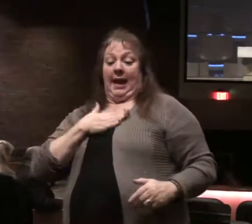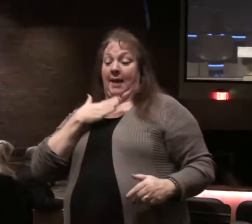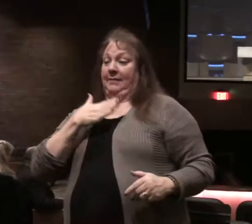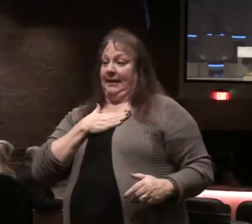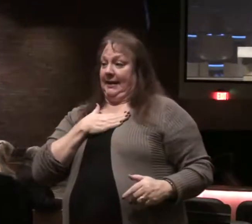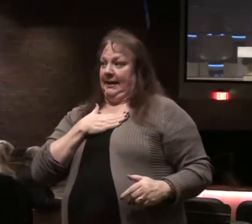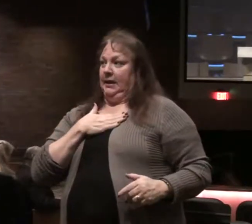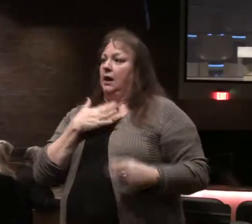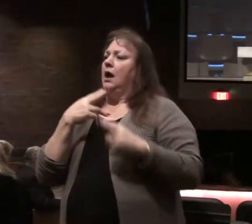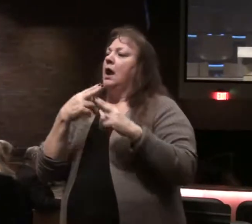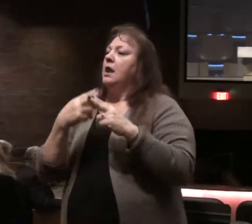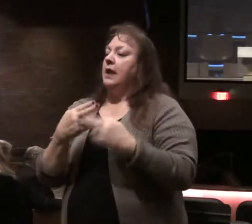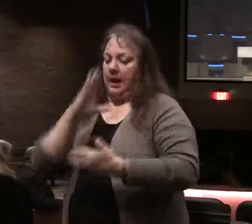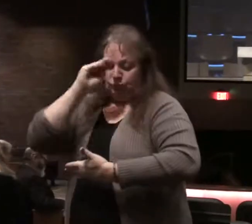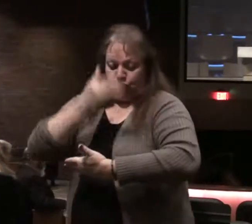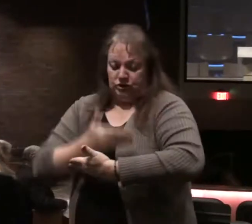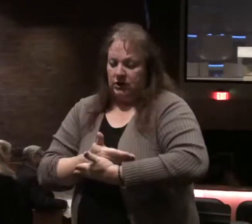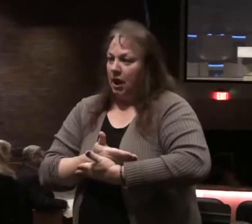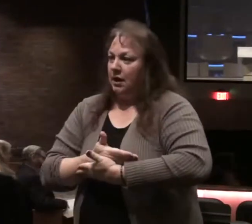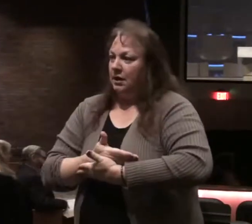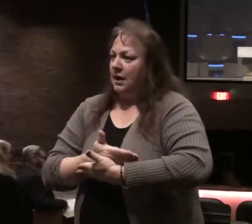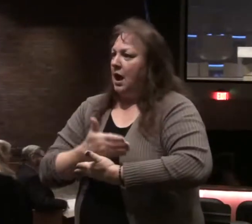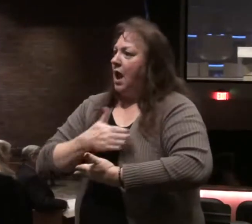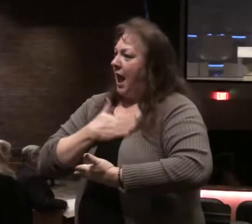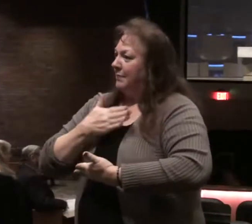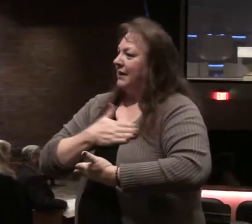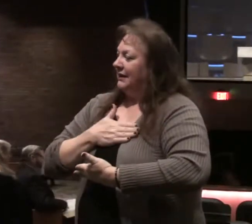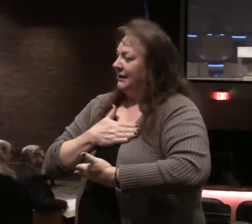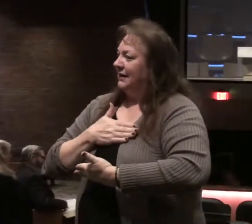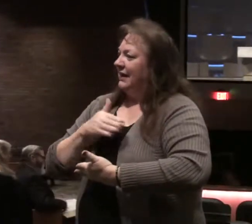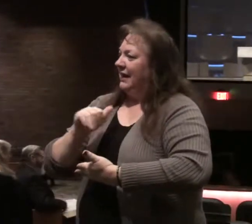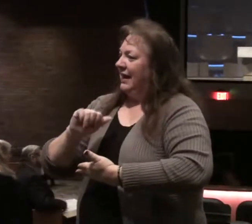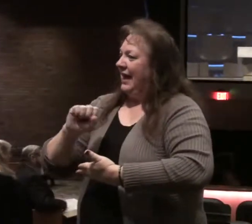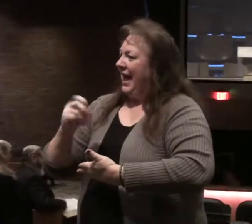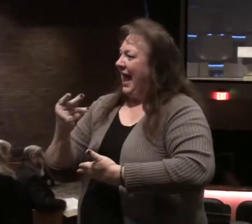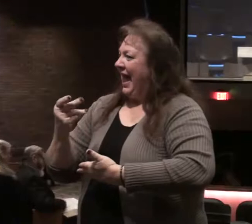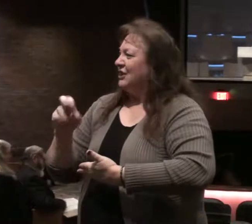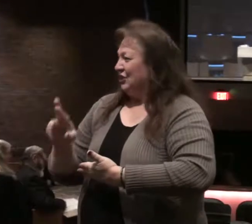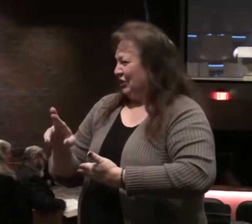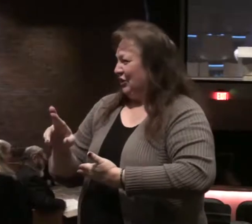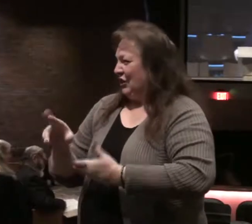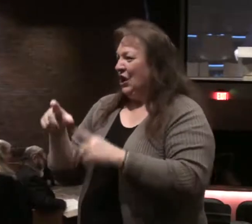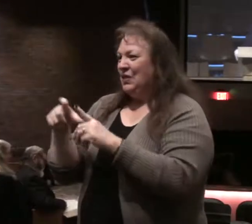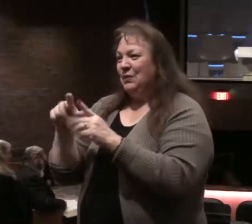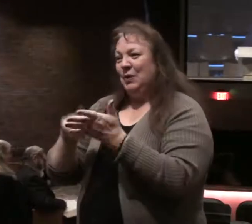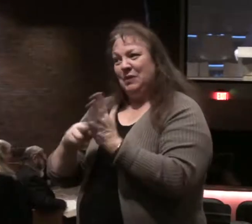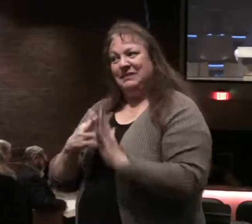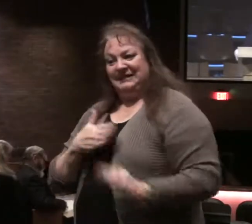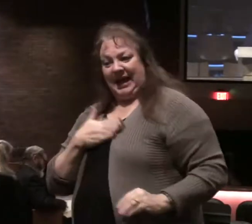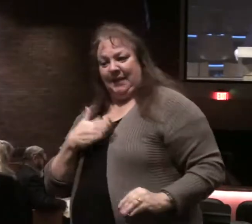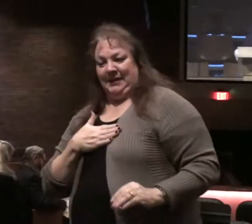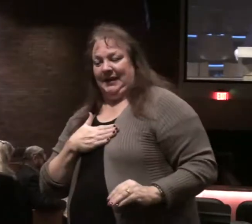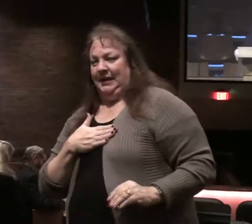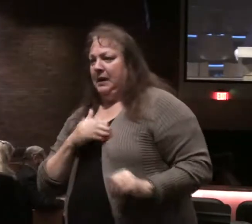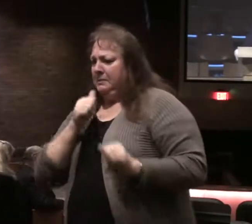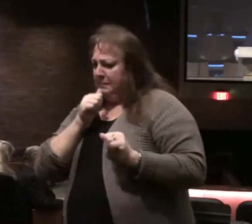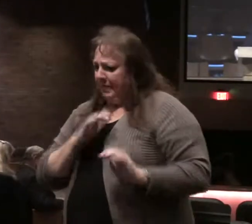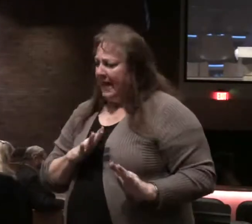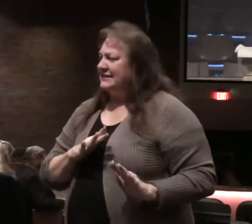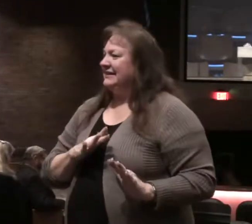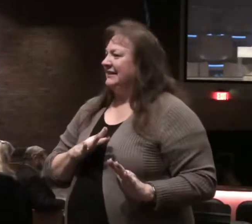So she named him Happy, or Asher. The word means happy, blessed.